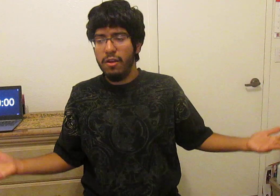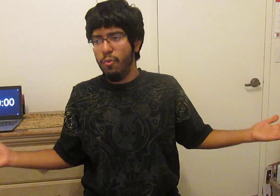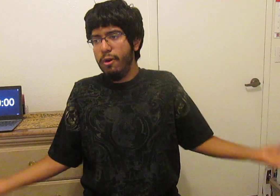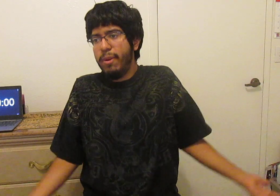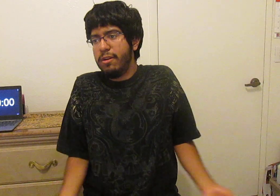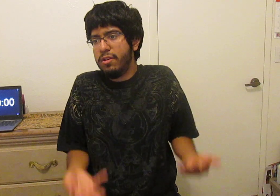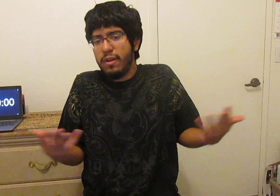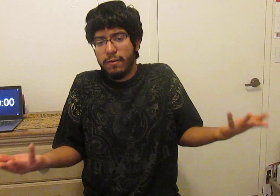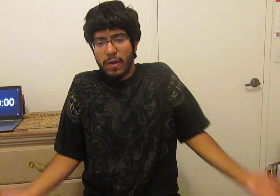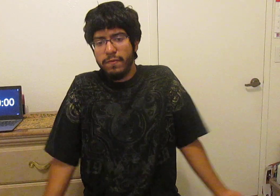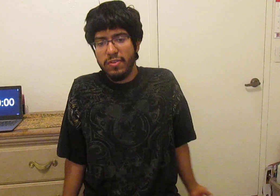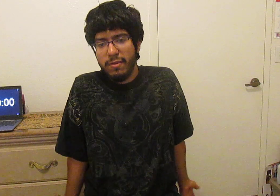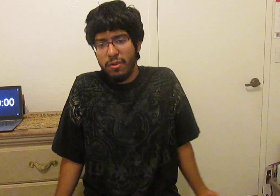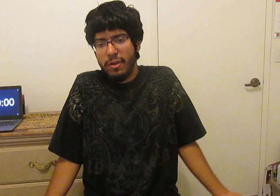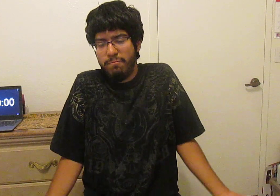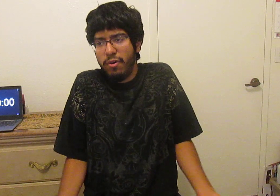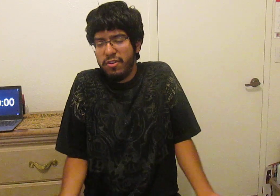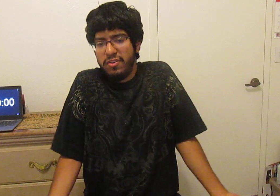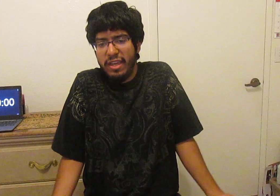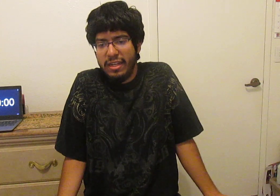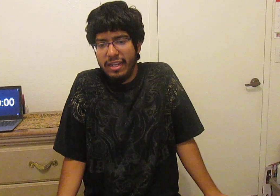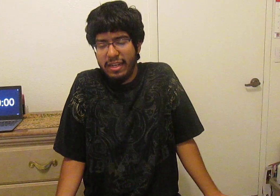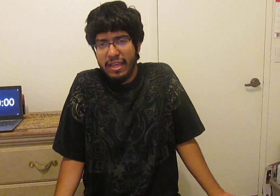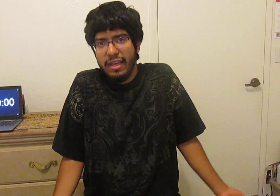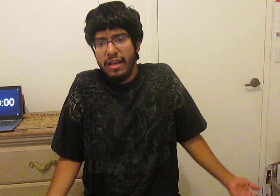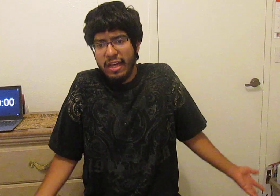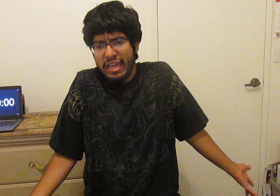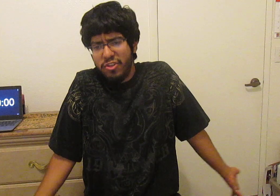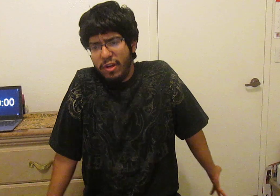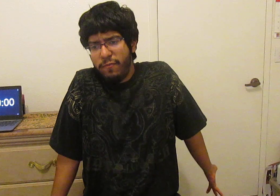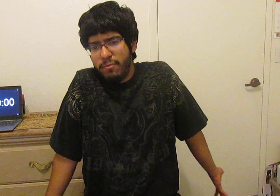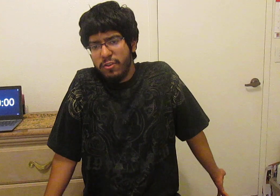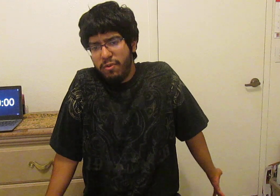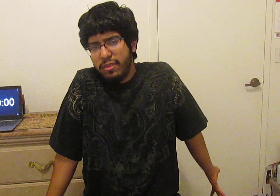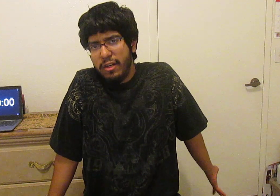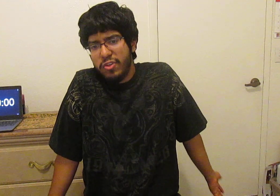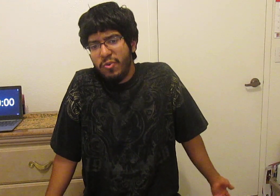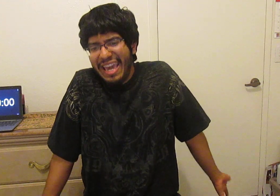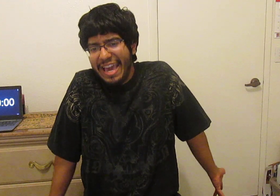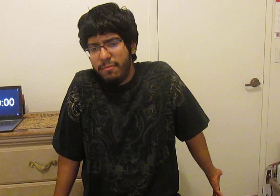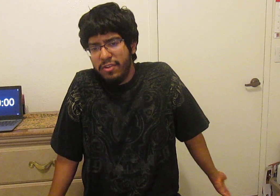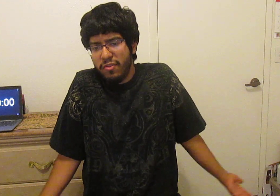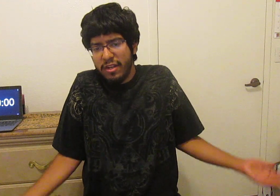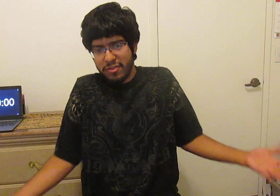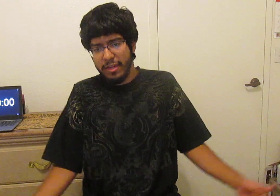Woodpecker's Detective Office even though it botched its ending I enjoyed it for the most part I thought it was an okay anime so honestly